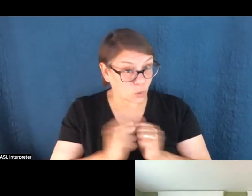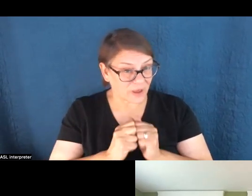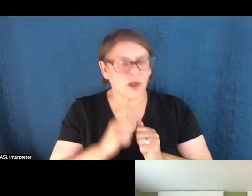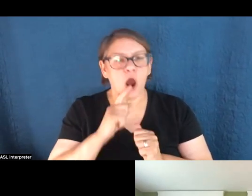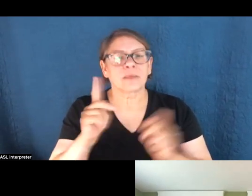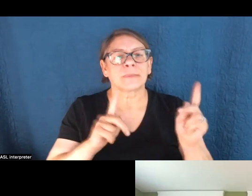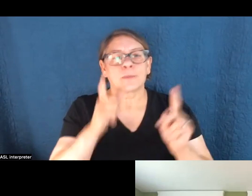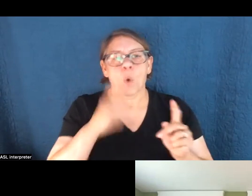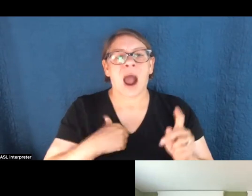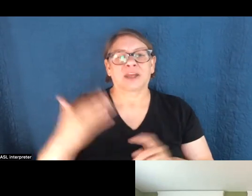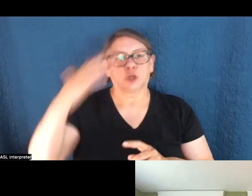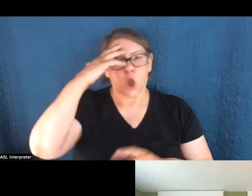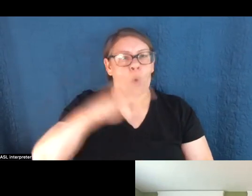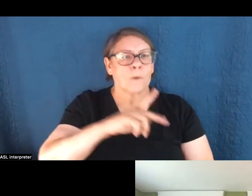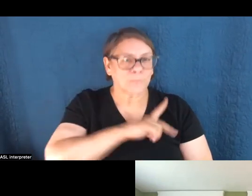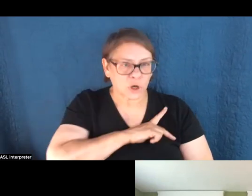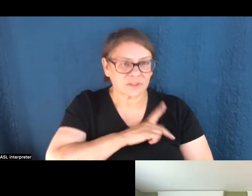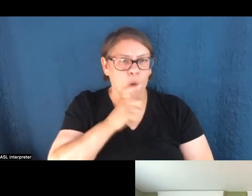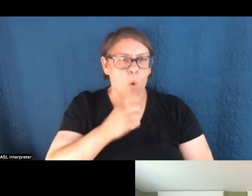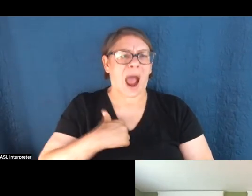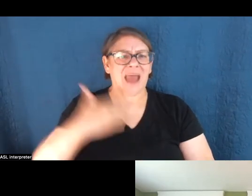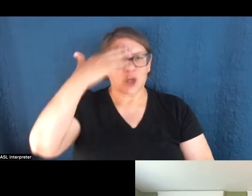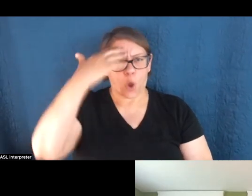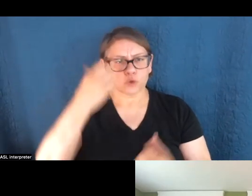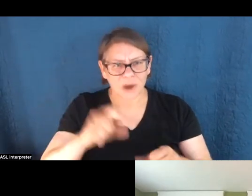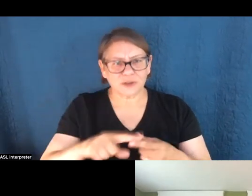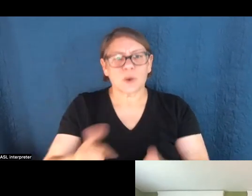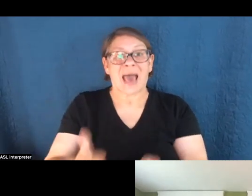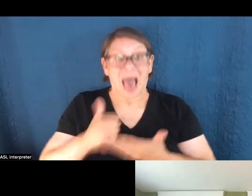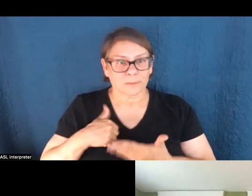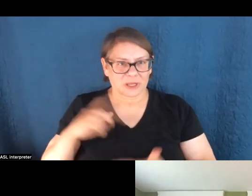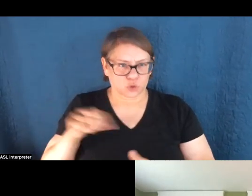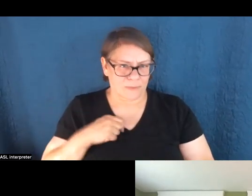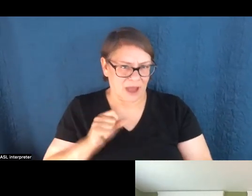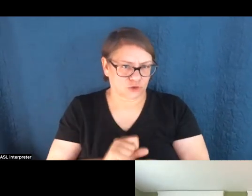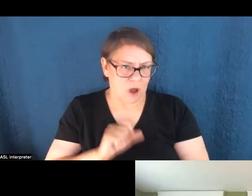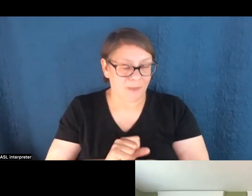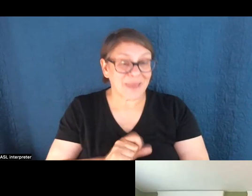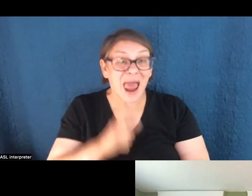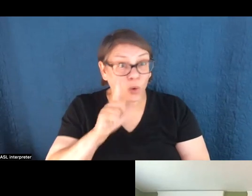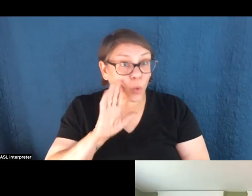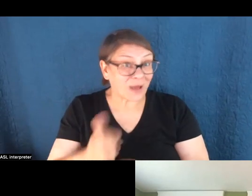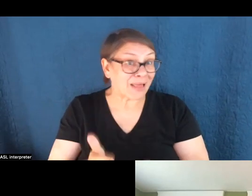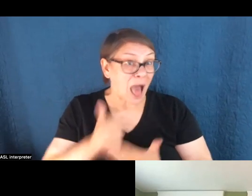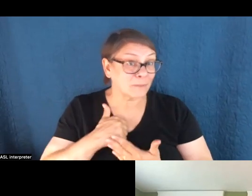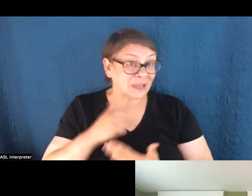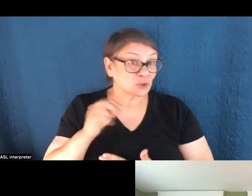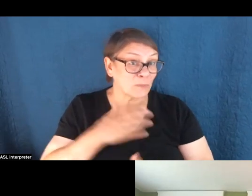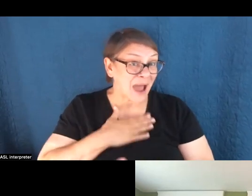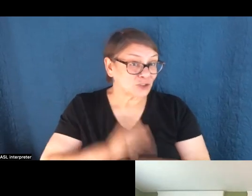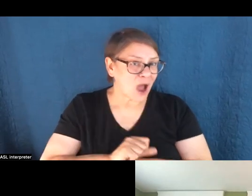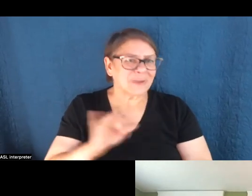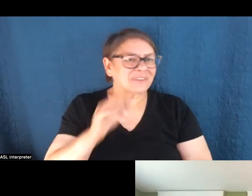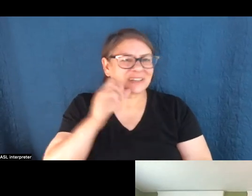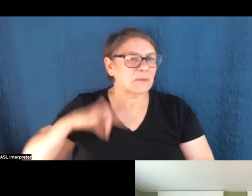who I know personally, who I know are actually trying to help me do my job and who have helped me do my job, even at times when it doesn't benefit them or their